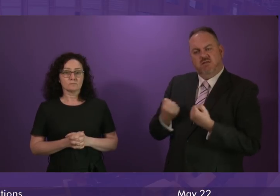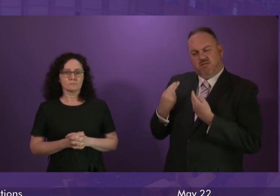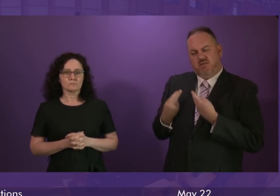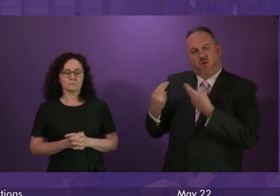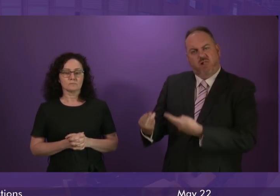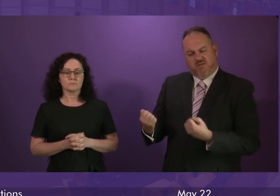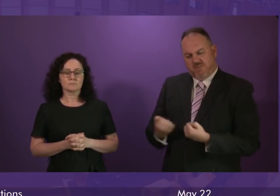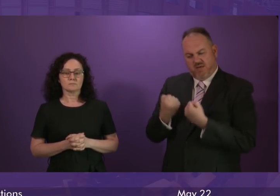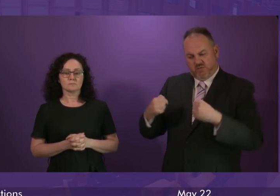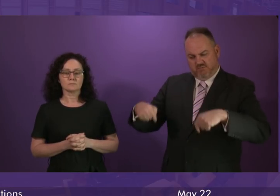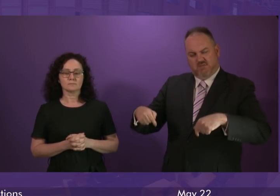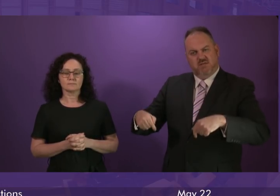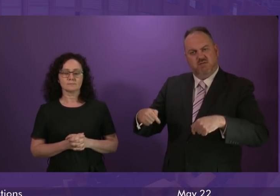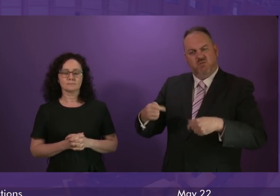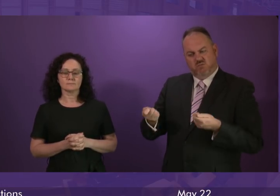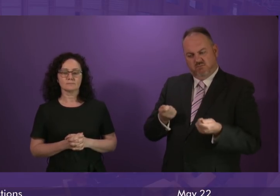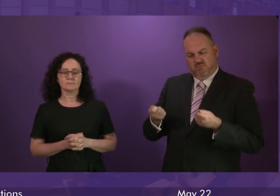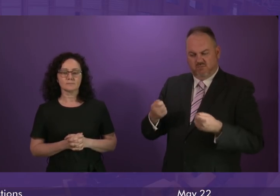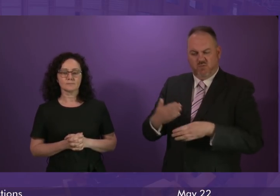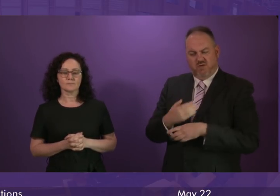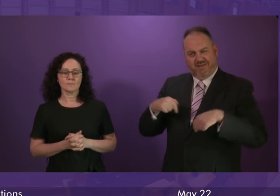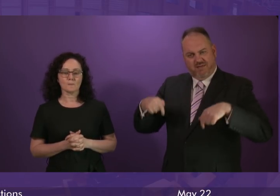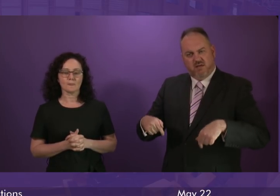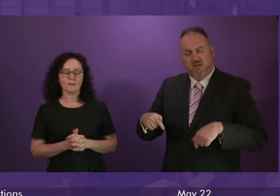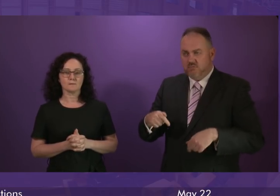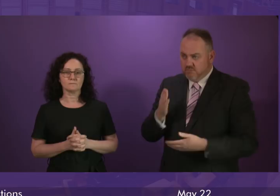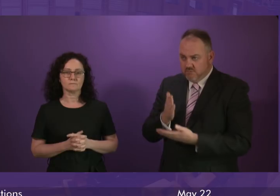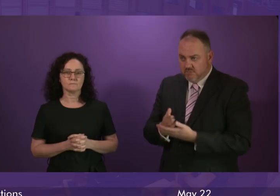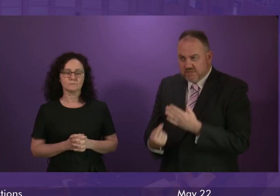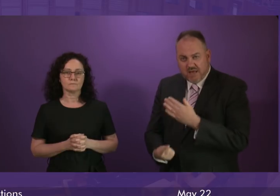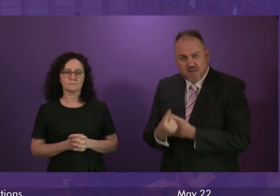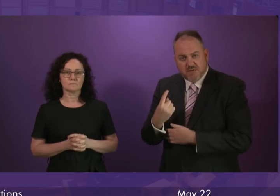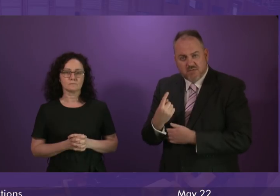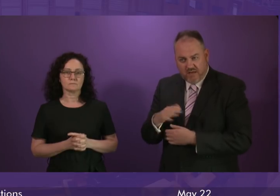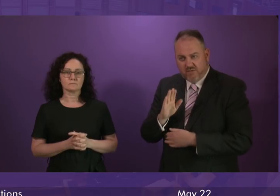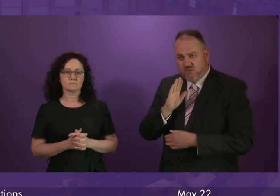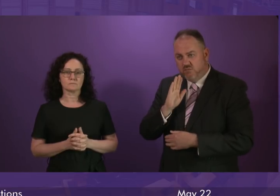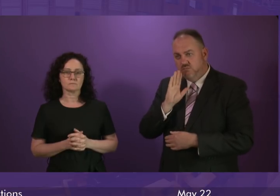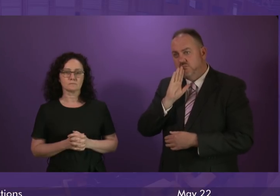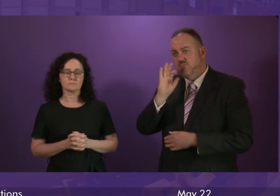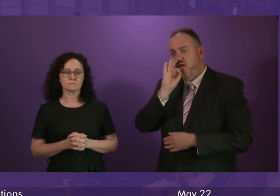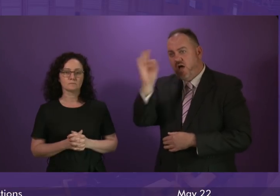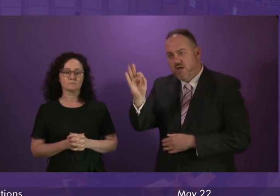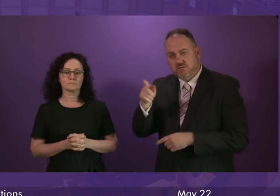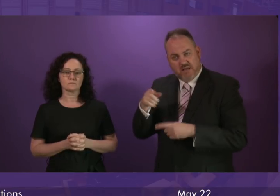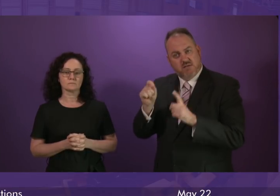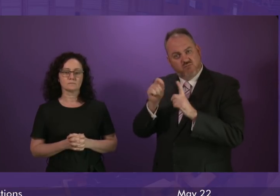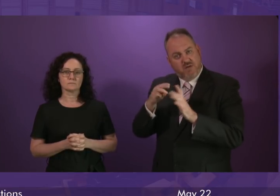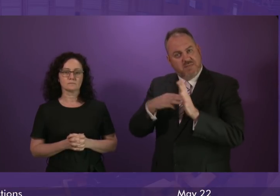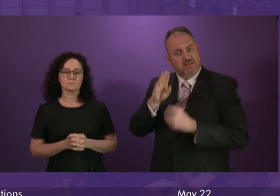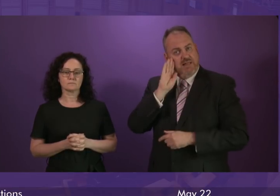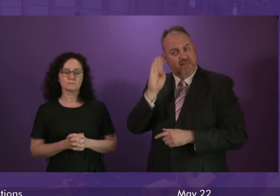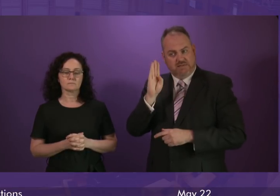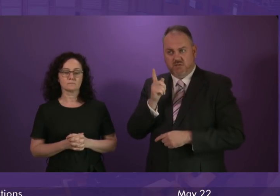negotiations. Can the First Minister confirm whether or not such a call has been reflected in the Prime Minister's